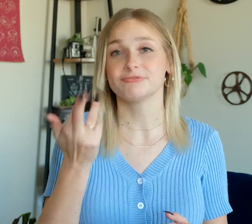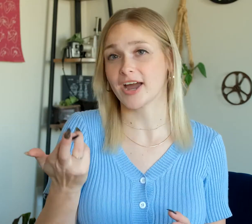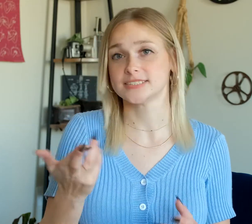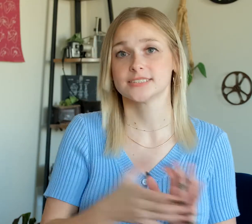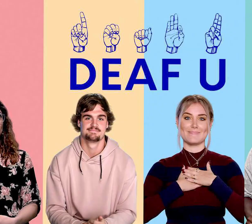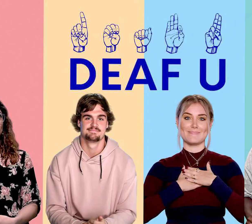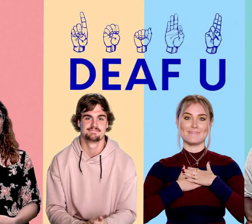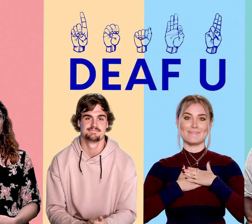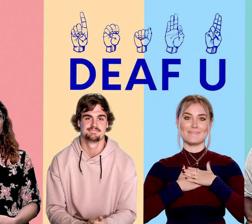friends.